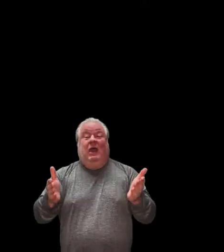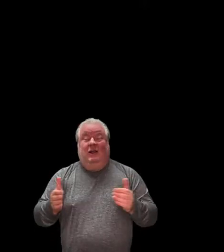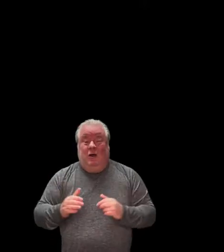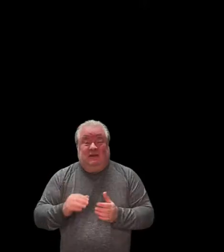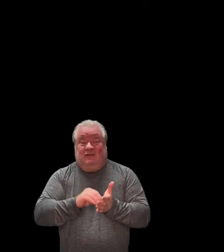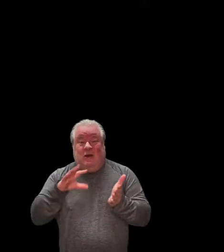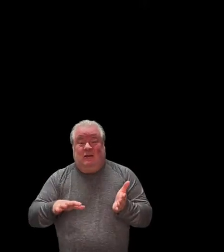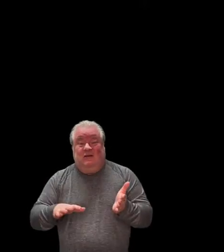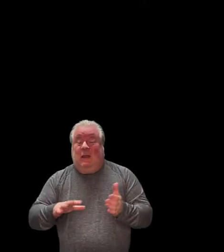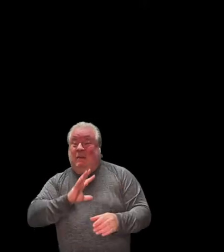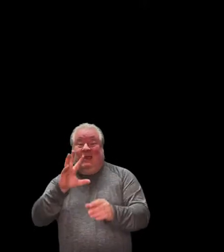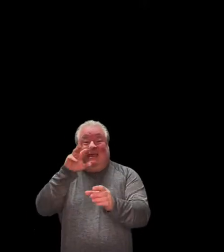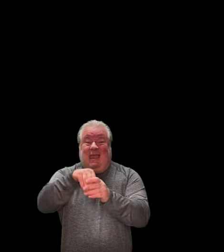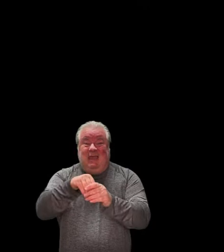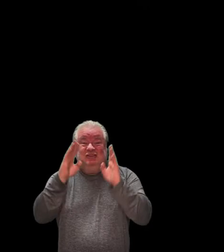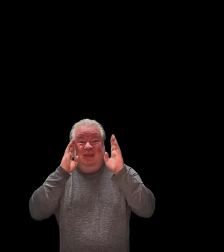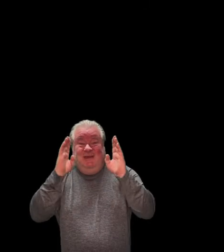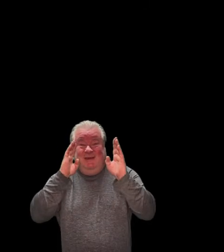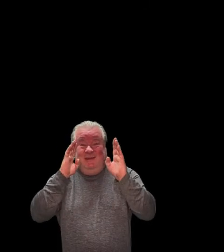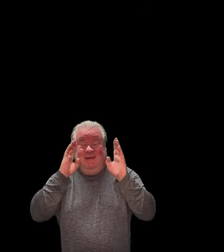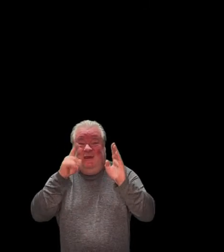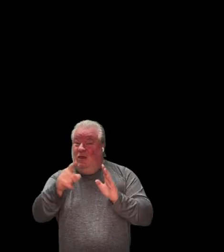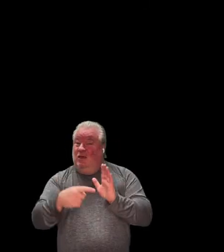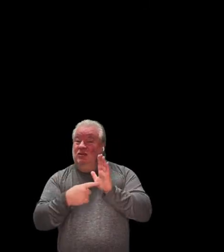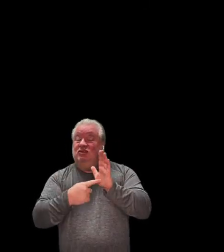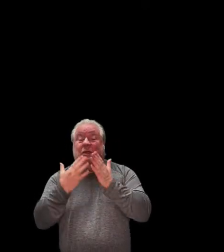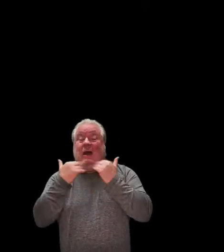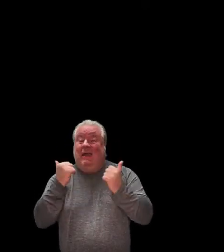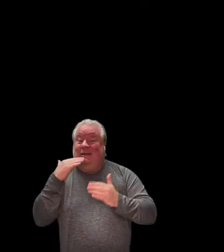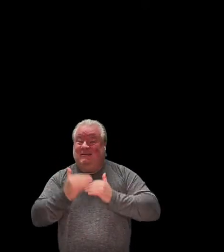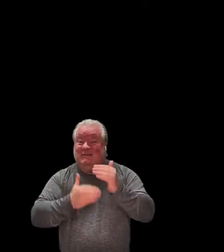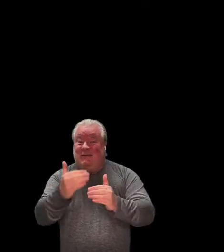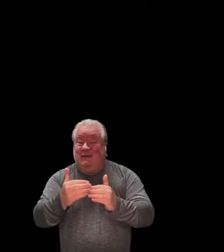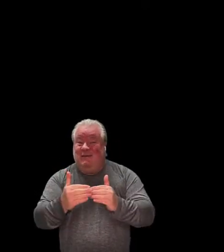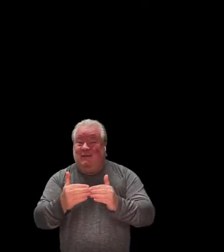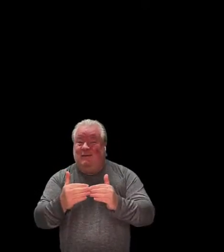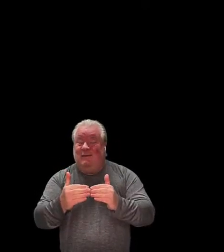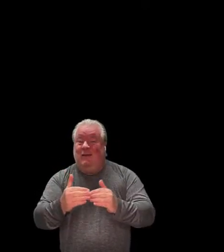And always, scholars, be engaged Show kindness